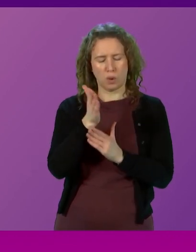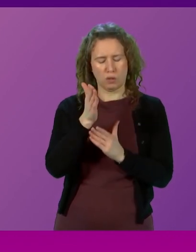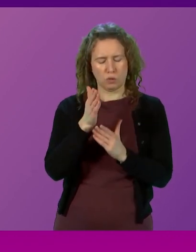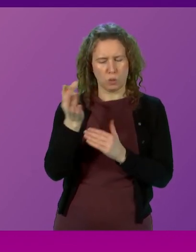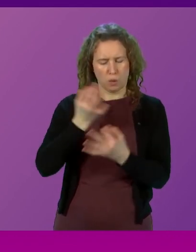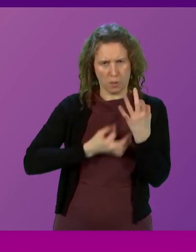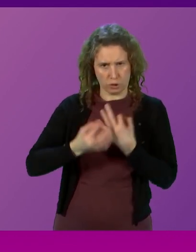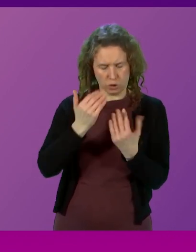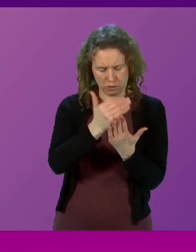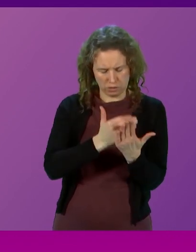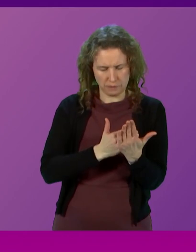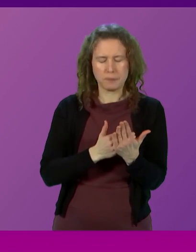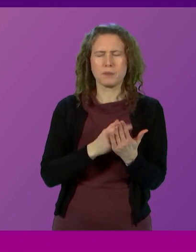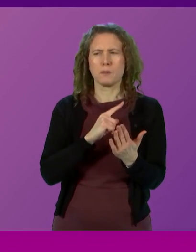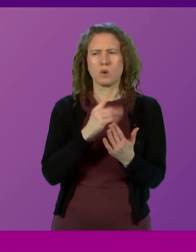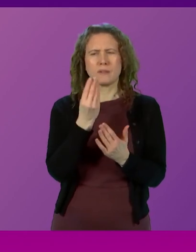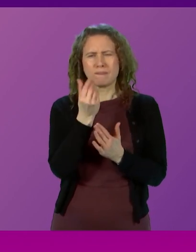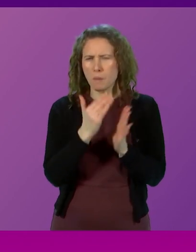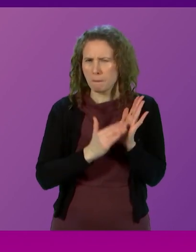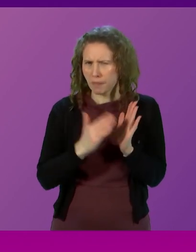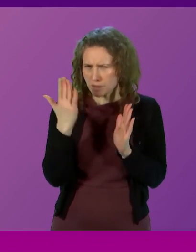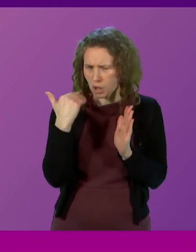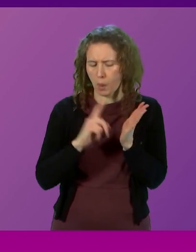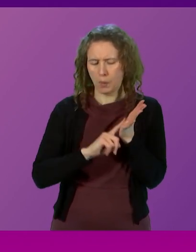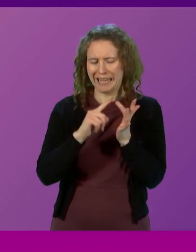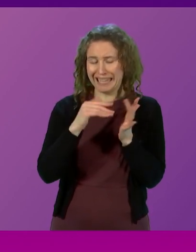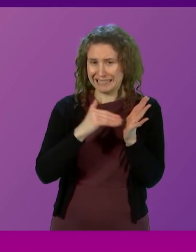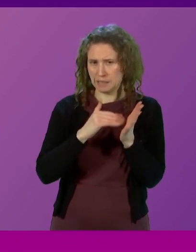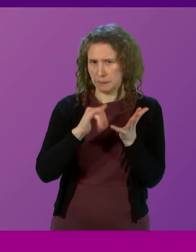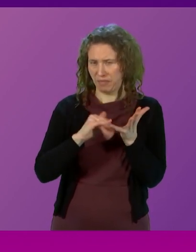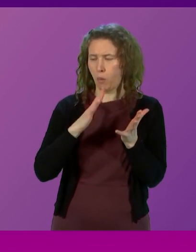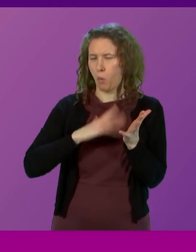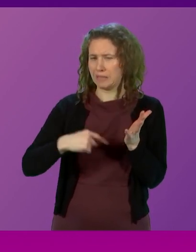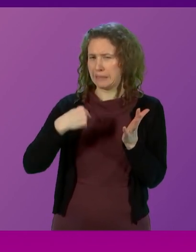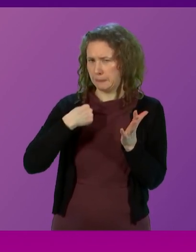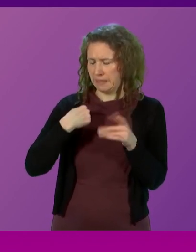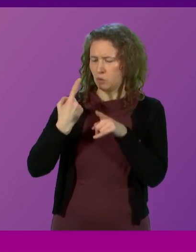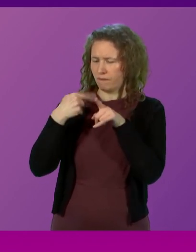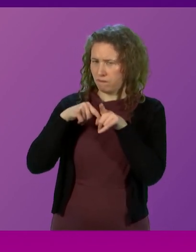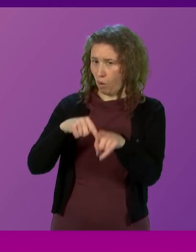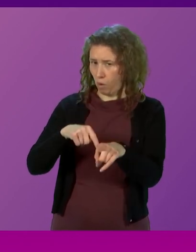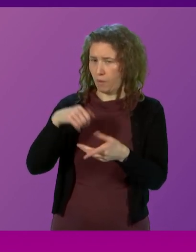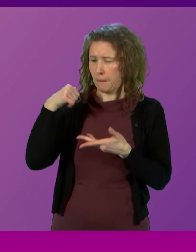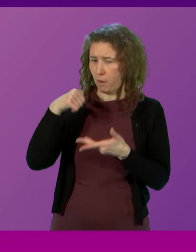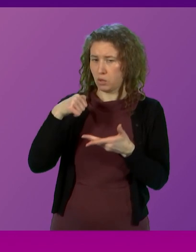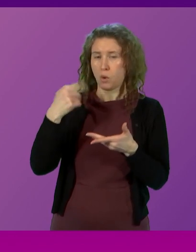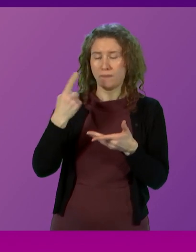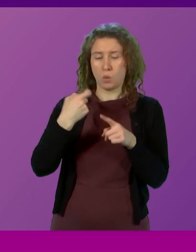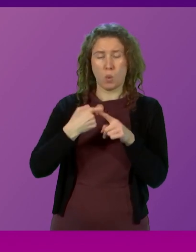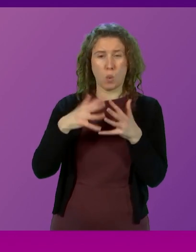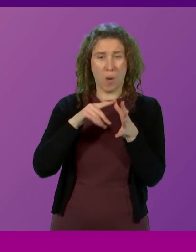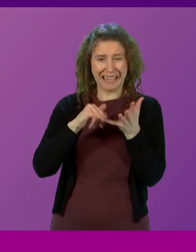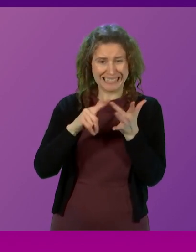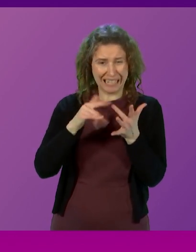that. Because just a few months ago, Liz Smith wanted me to follow the budget of quasi-quartime